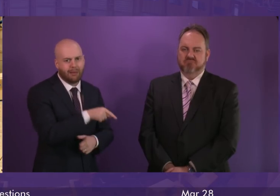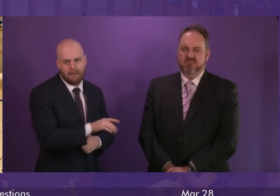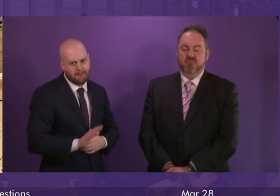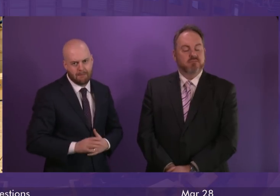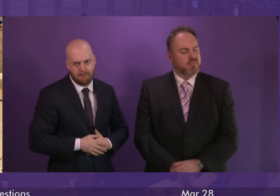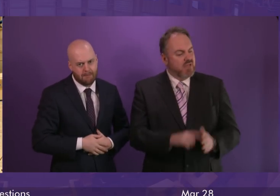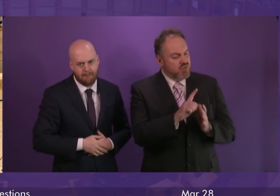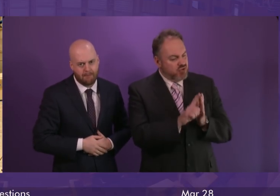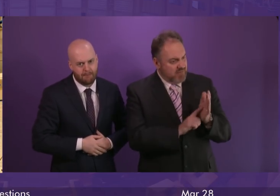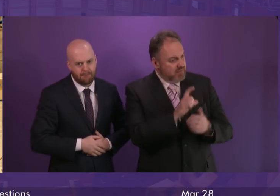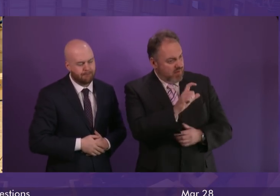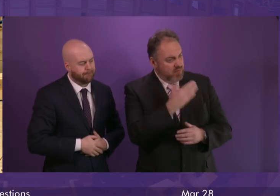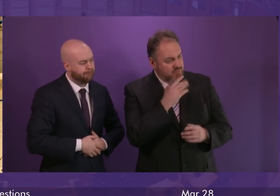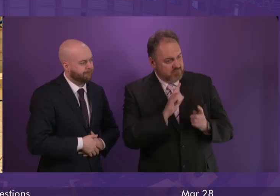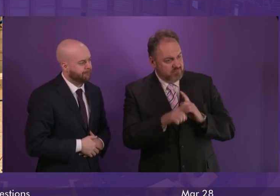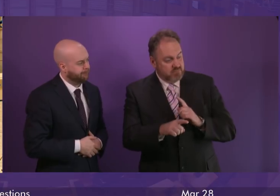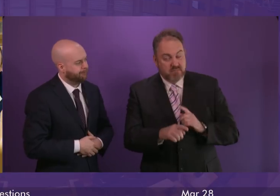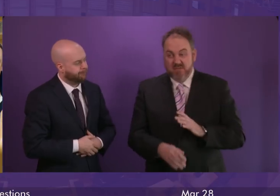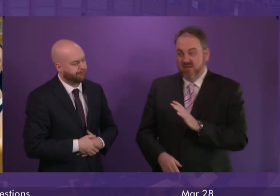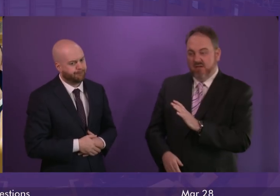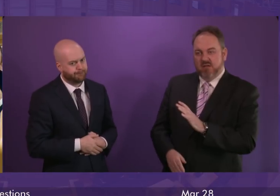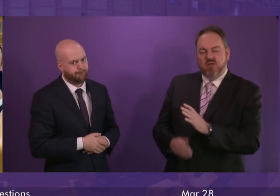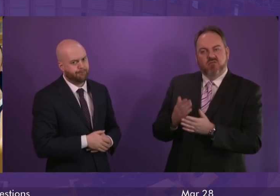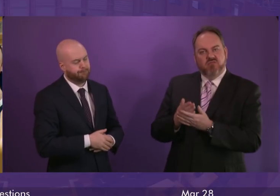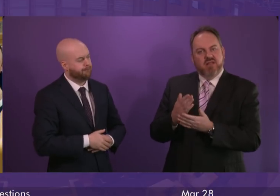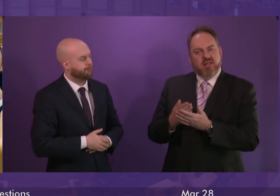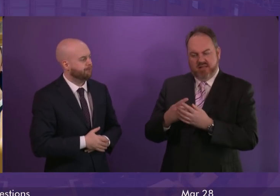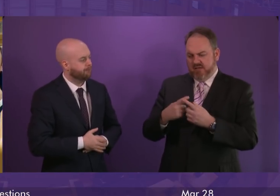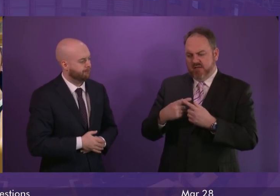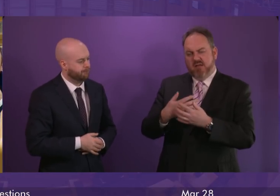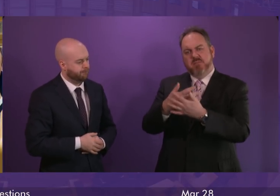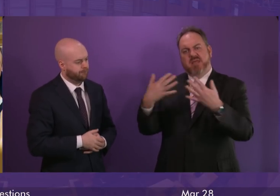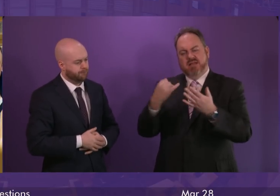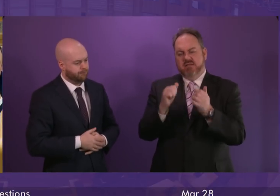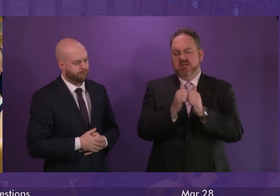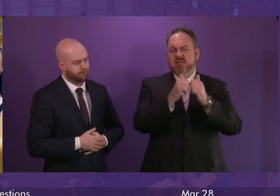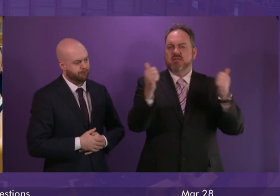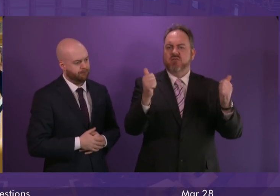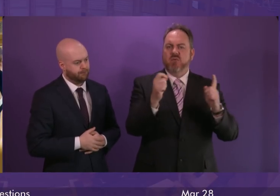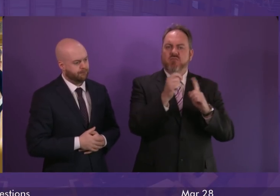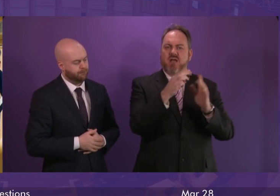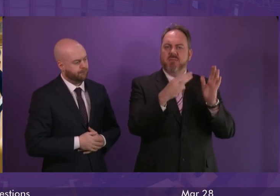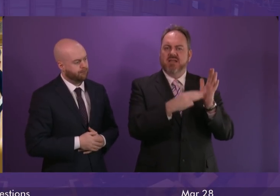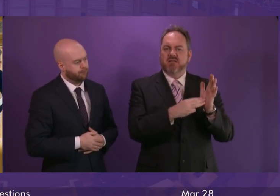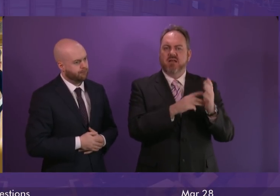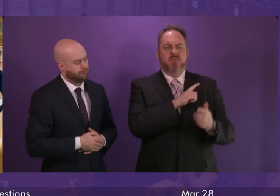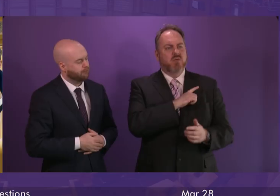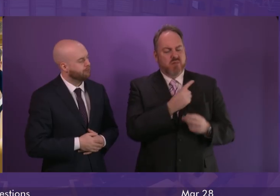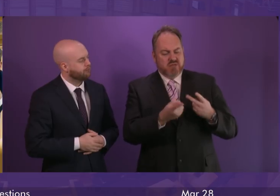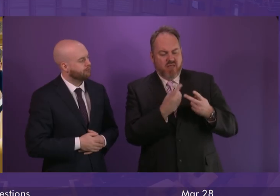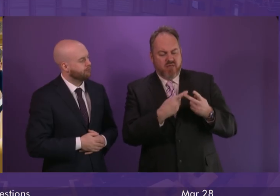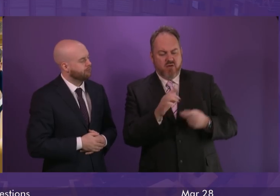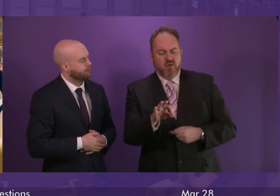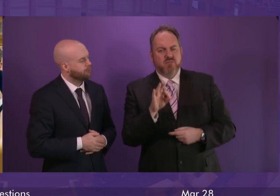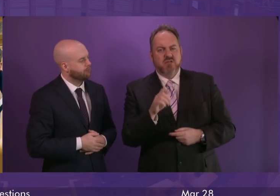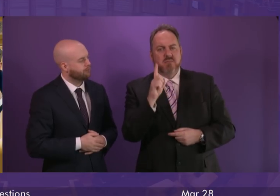Jackson Carlow. The argument for many against the Prime Minister's deal is that there was support for an alternative. The votes in the